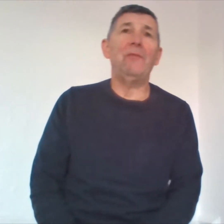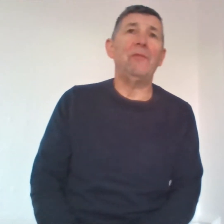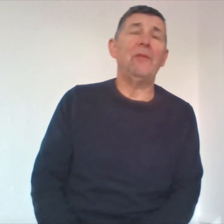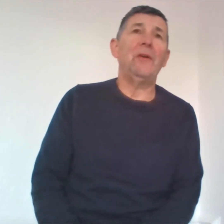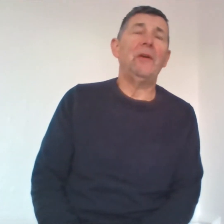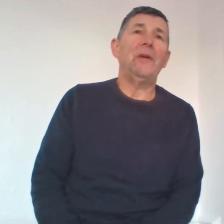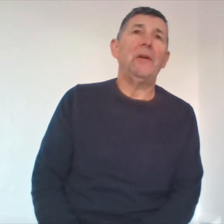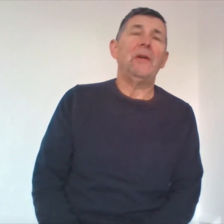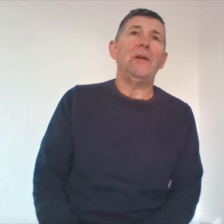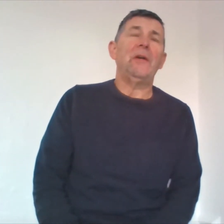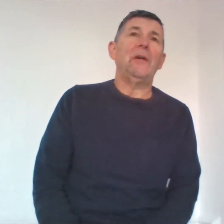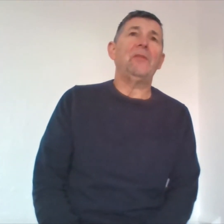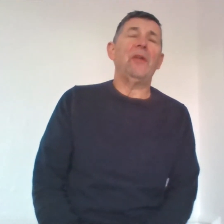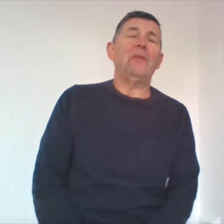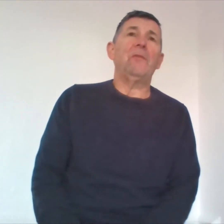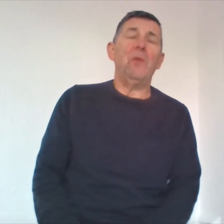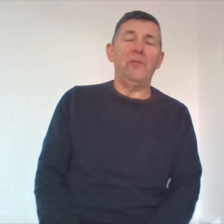is like for most